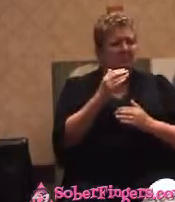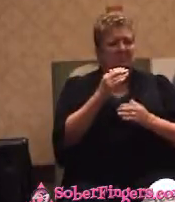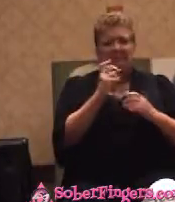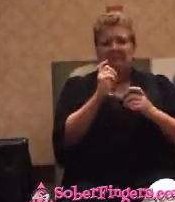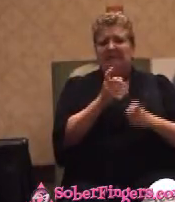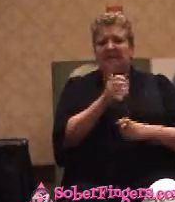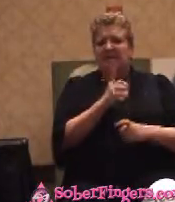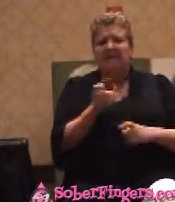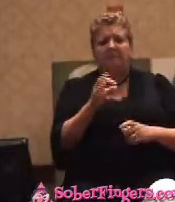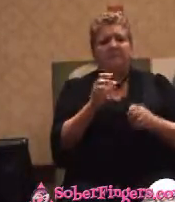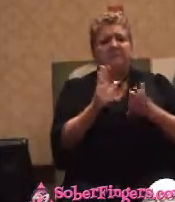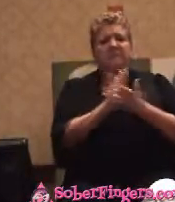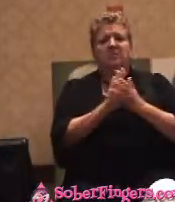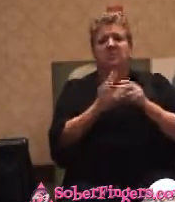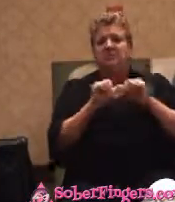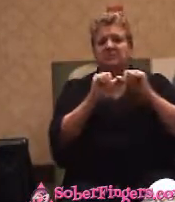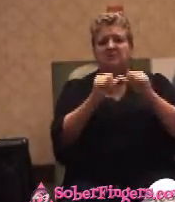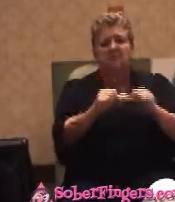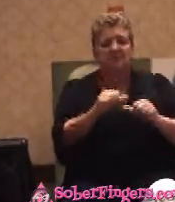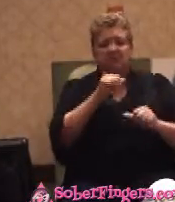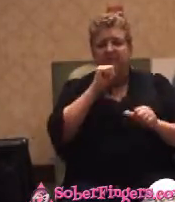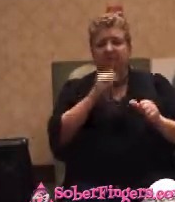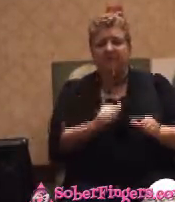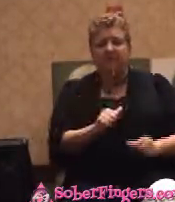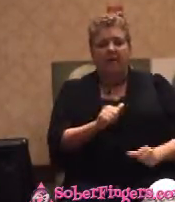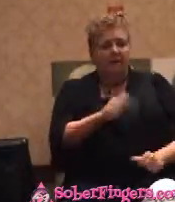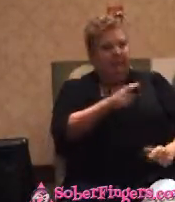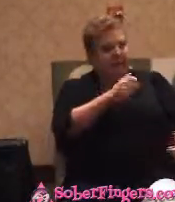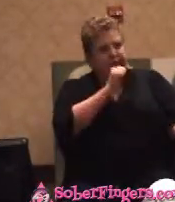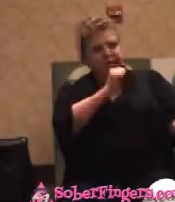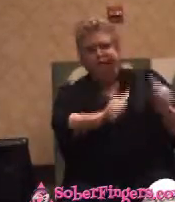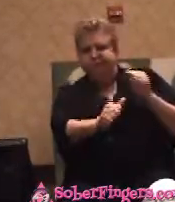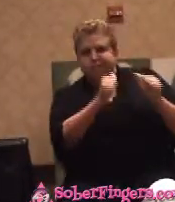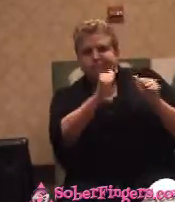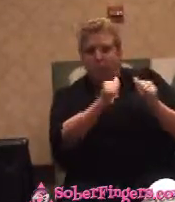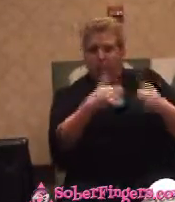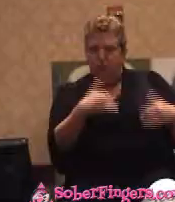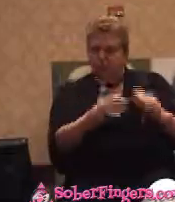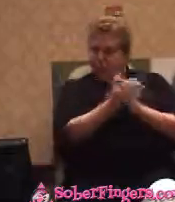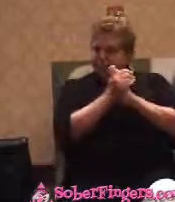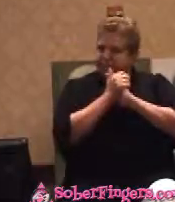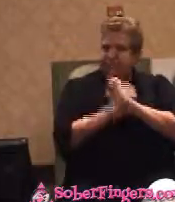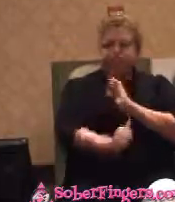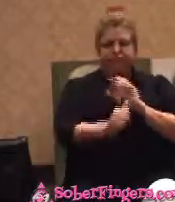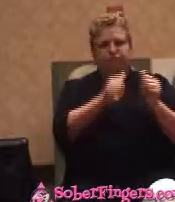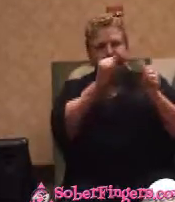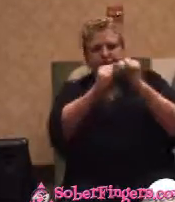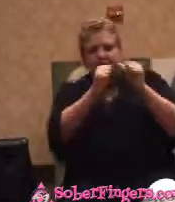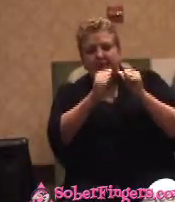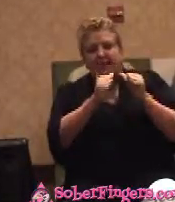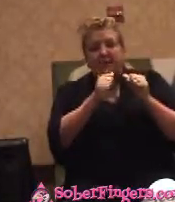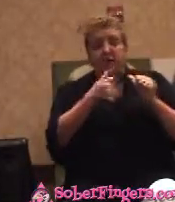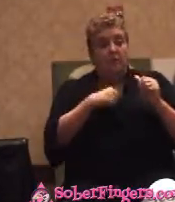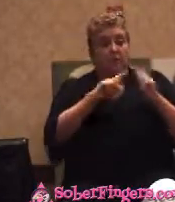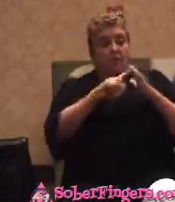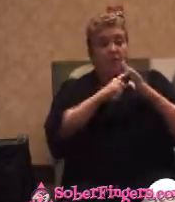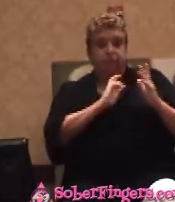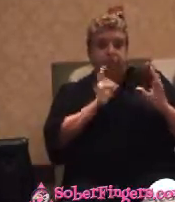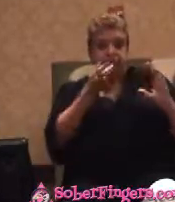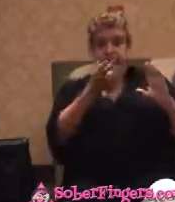they drank pretty well. And I started drinking with them. And right away,